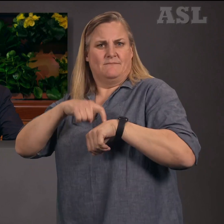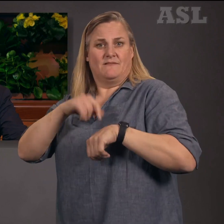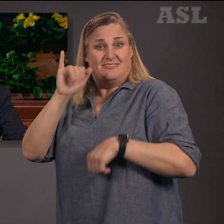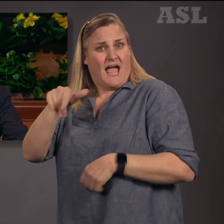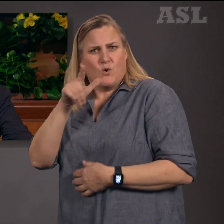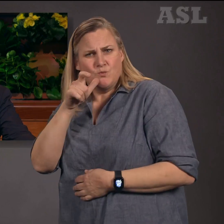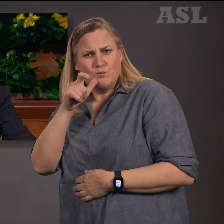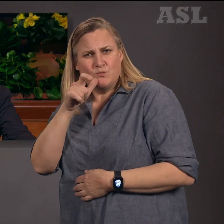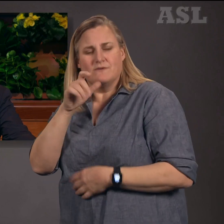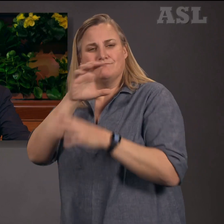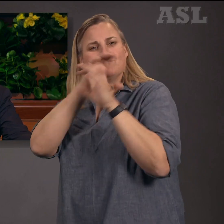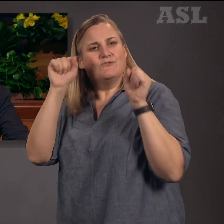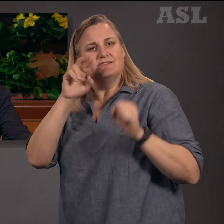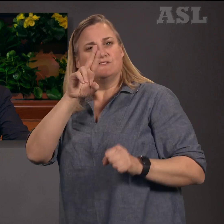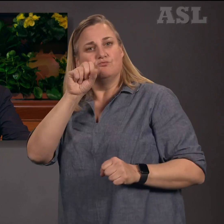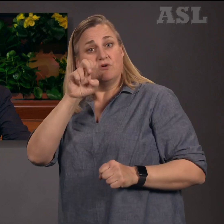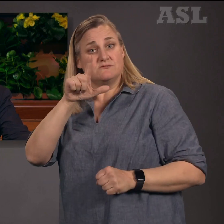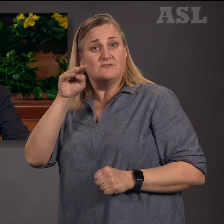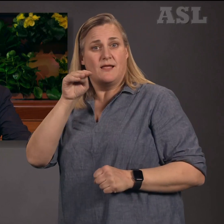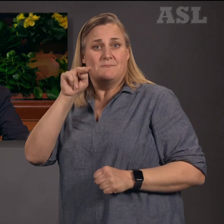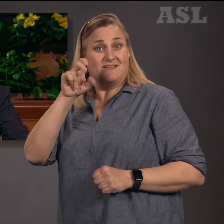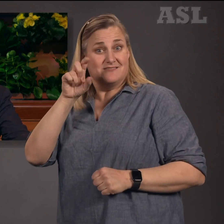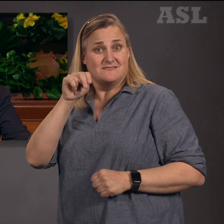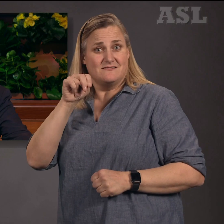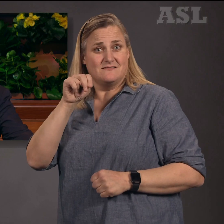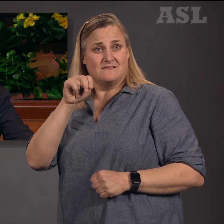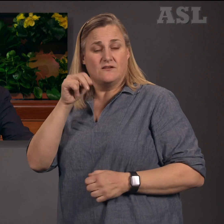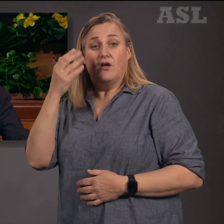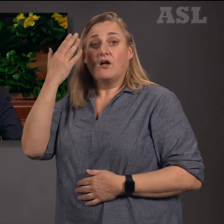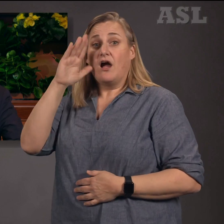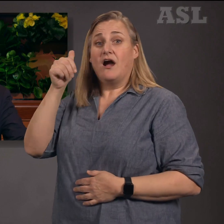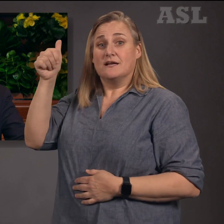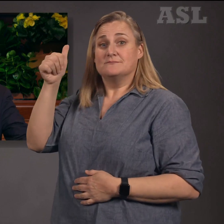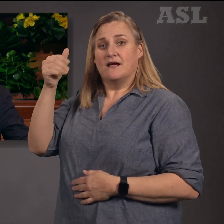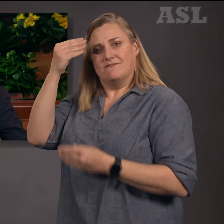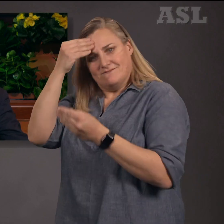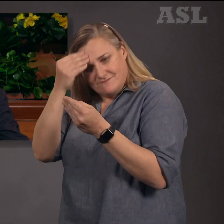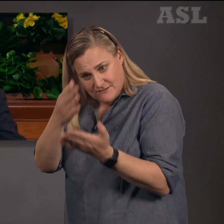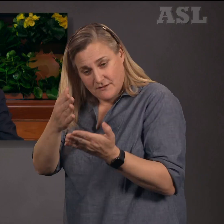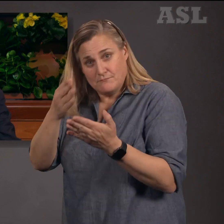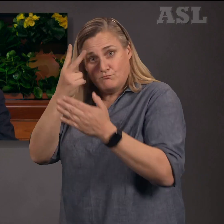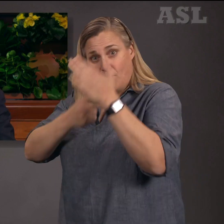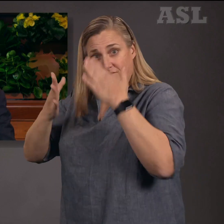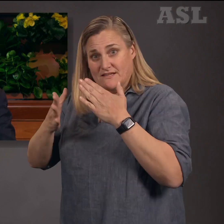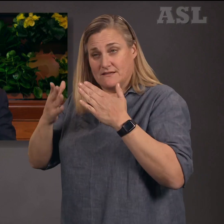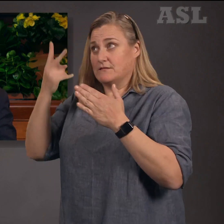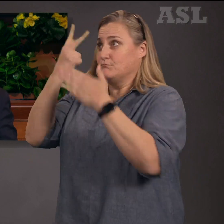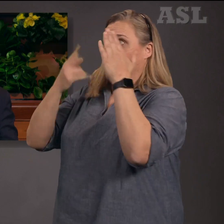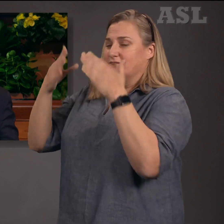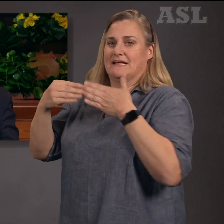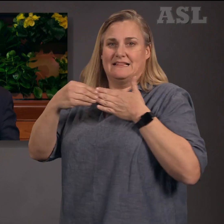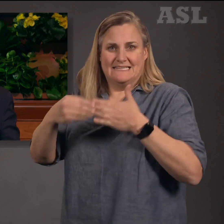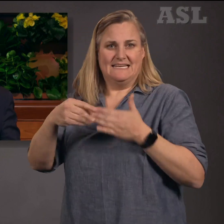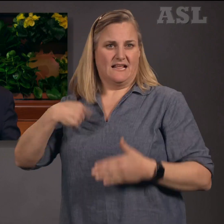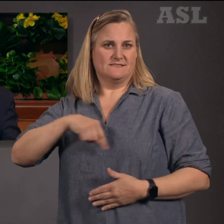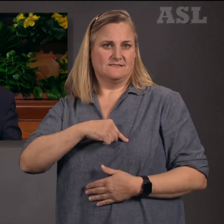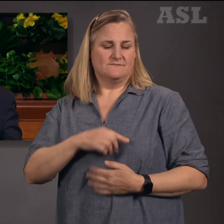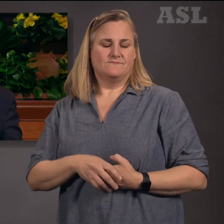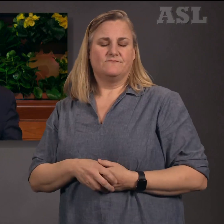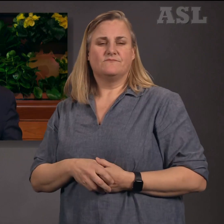President Russell M. Nelson, through whom He speaks and guides us. With all my heart, I invite you to trust the doctrine of Christ